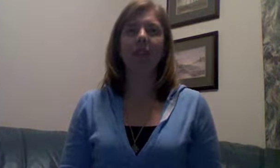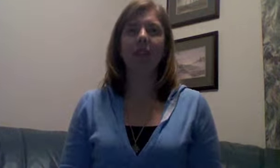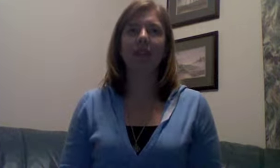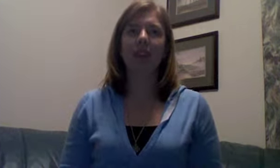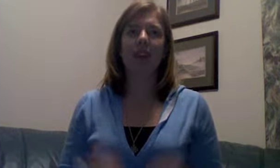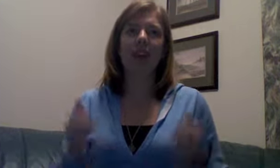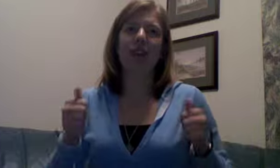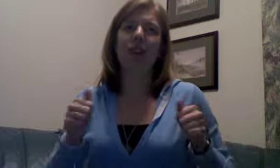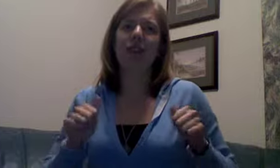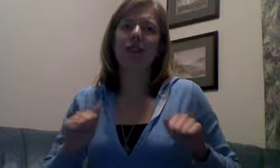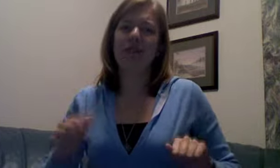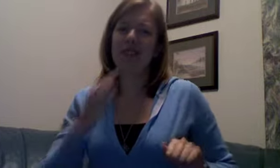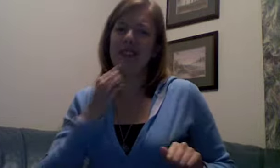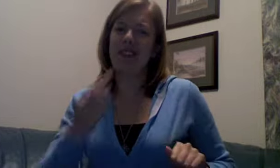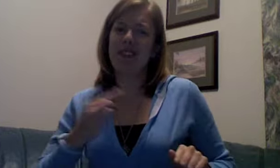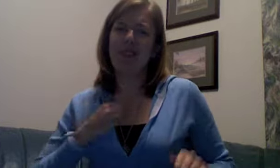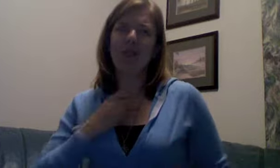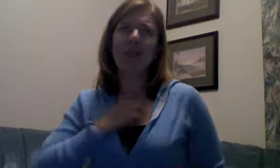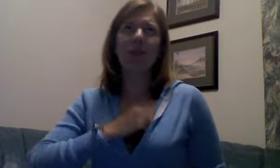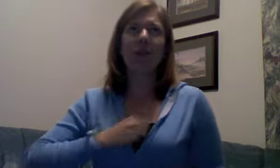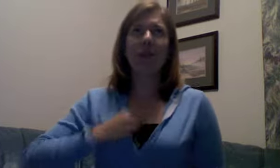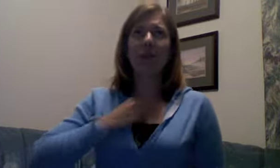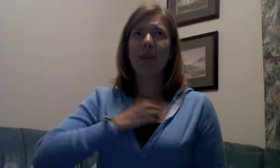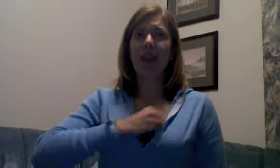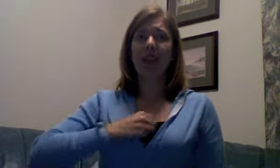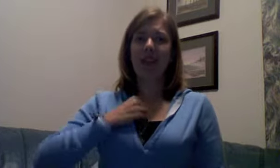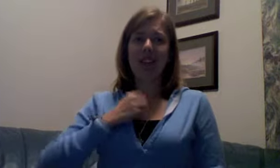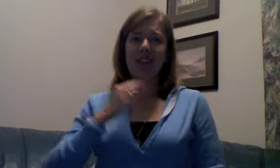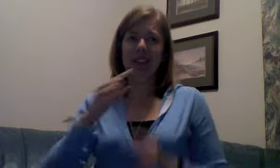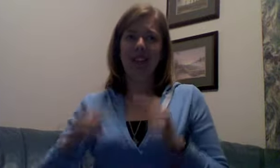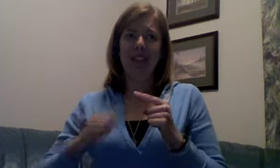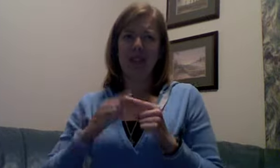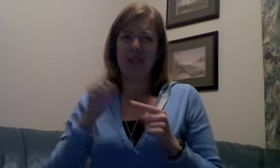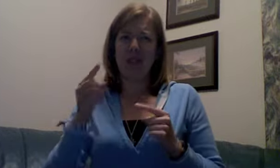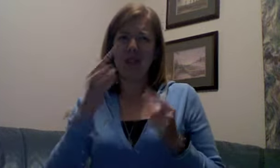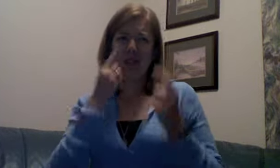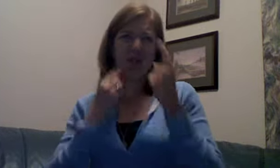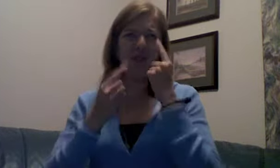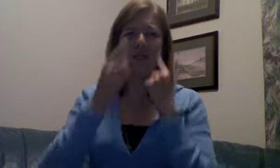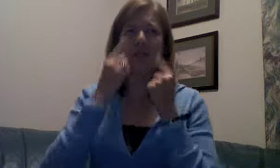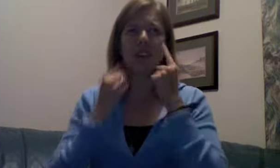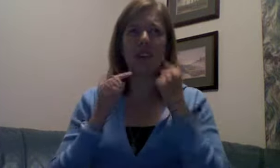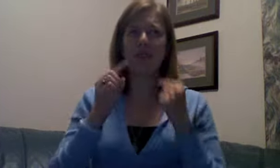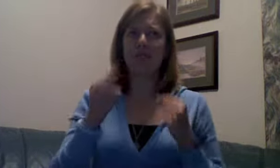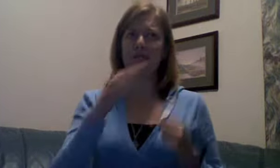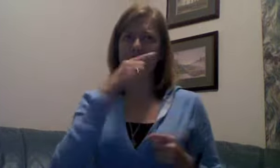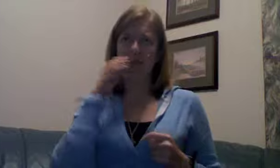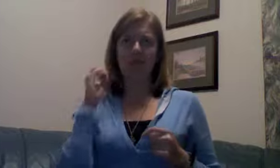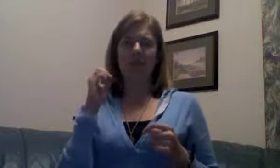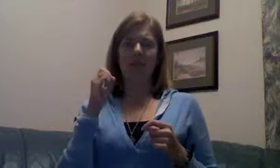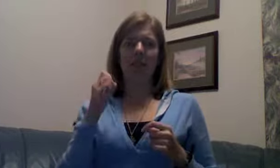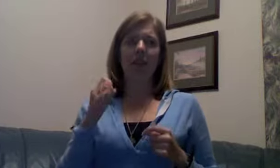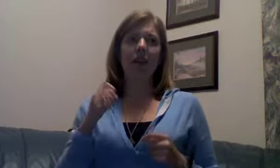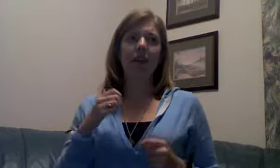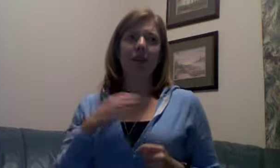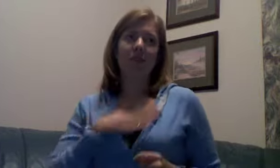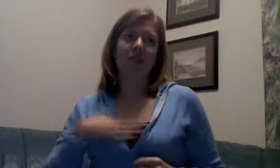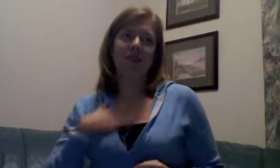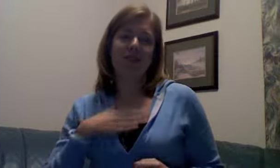trying to apologize, you're so ugly when you cry, please,